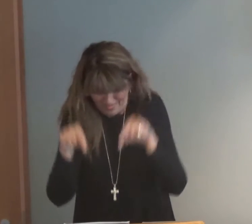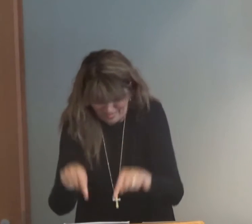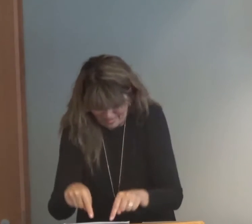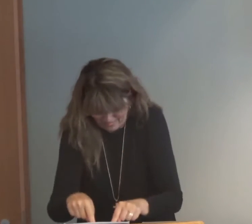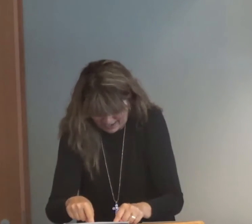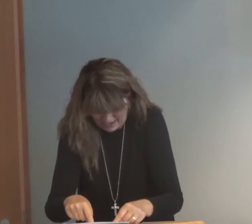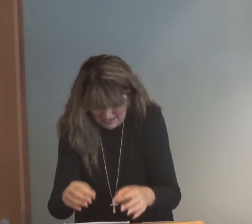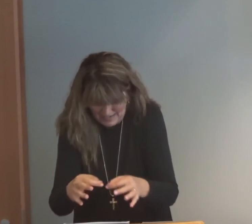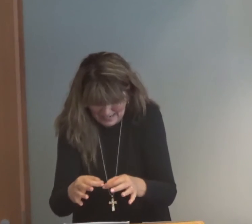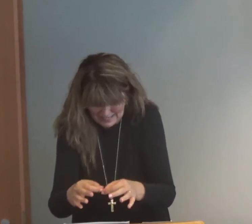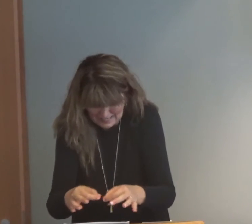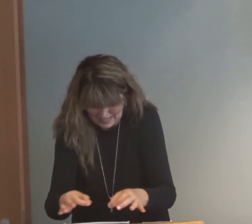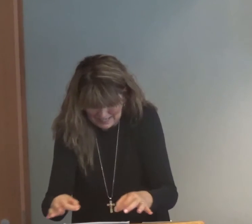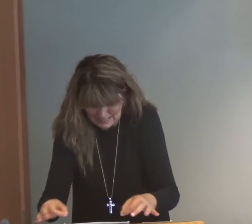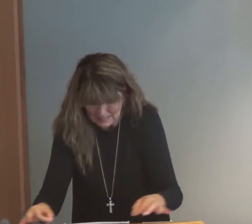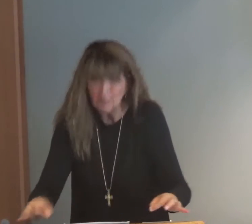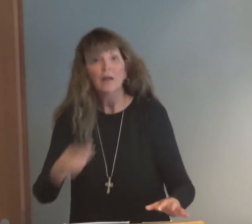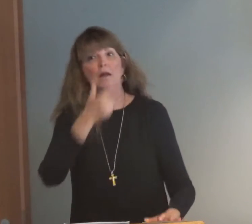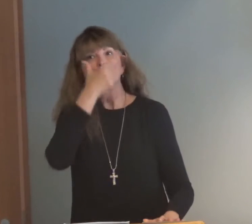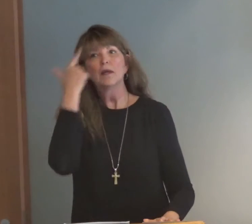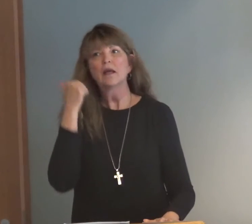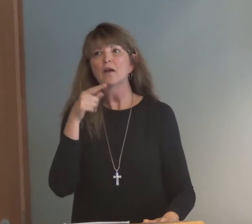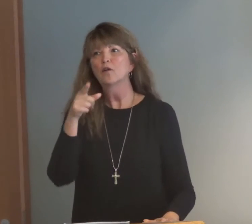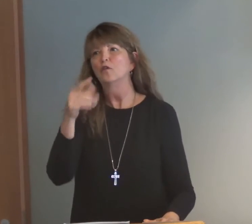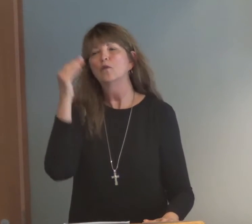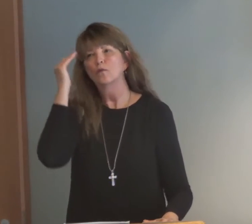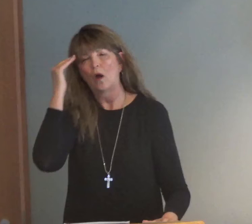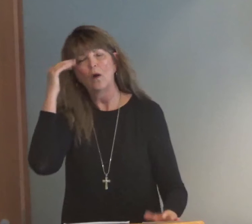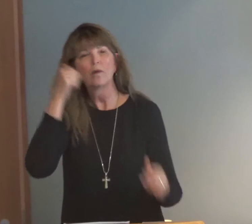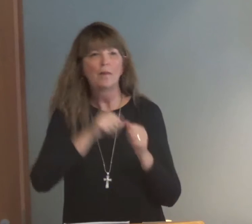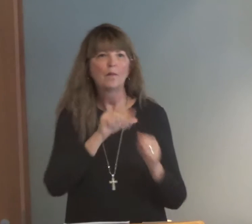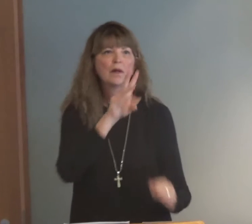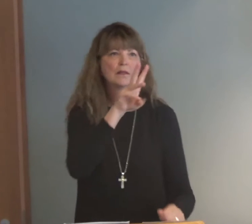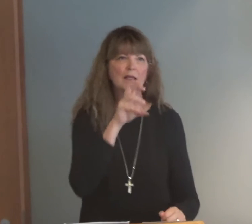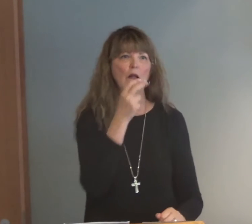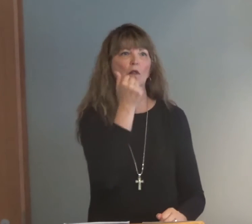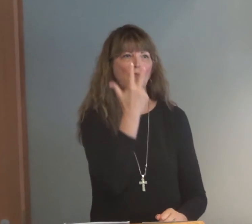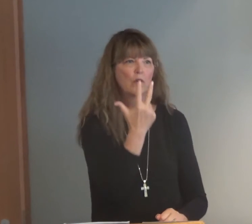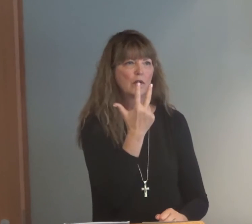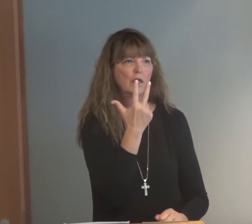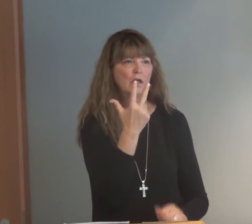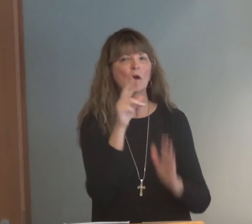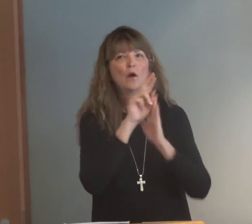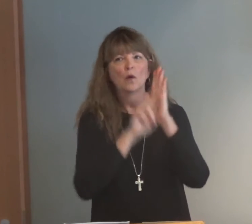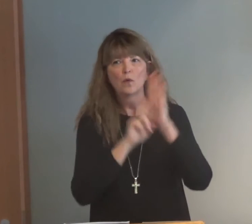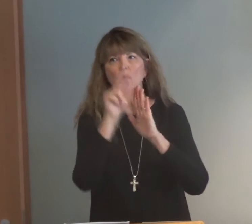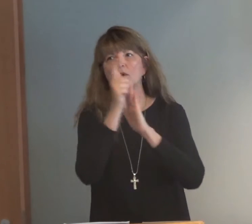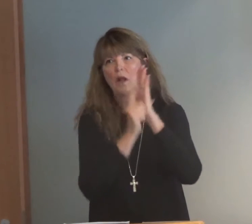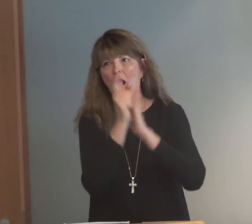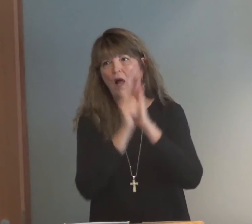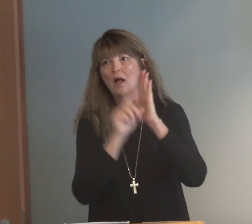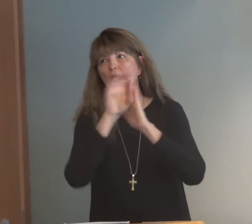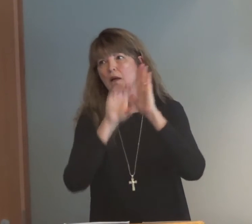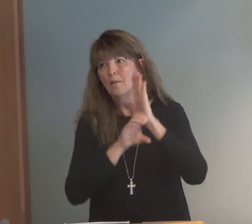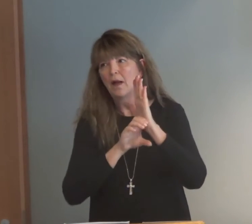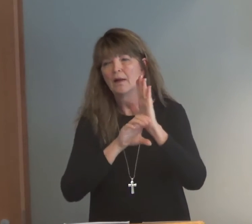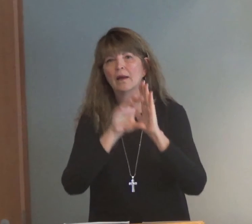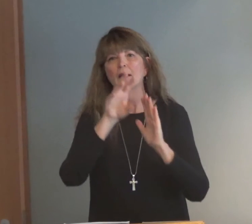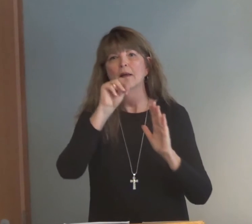I'm really happy and very, very thankful for this verse. Because remember, the 613 rules